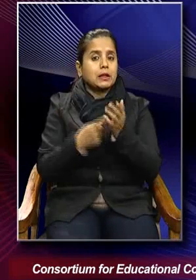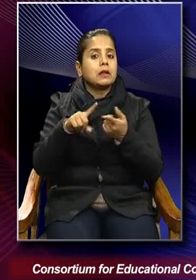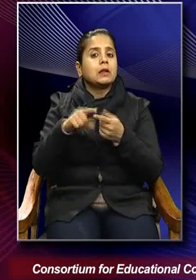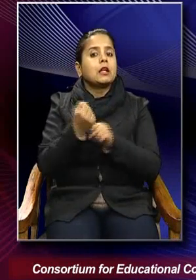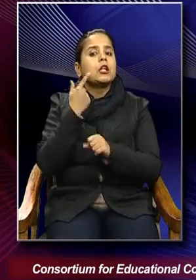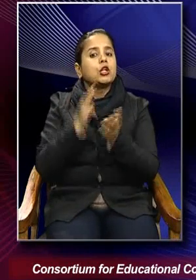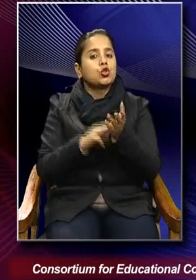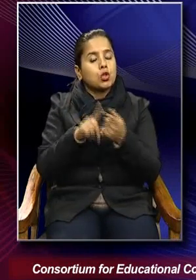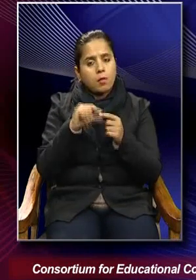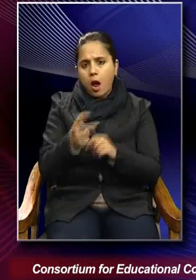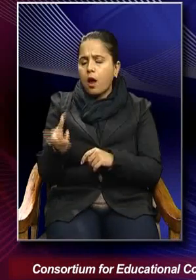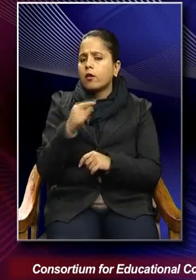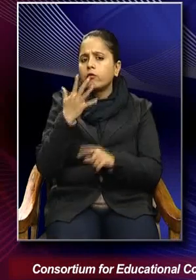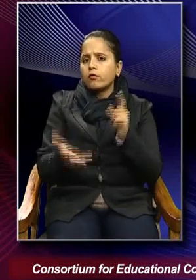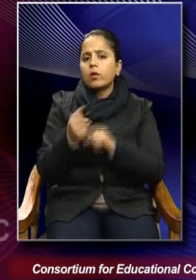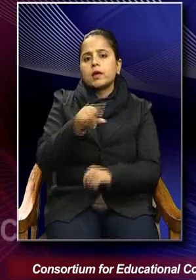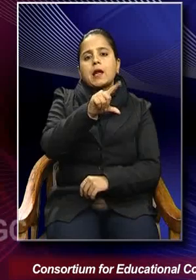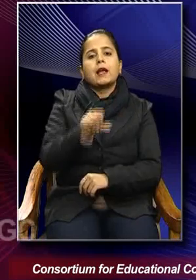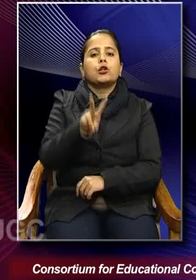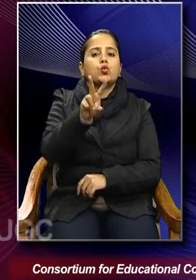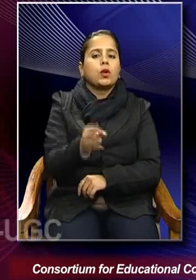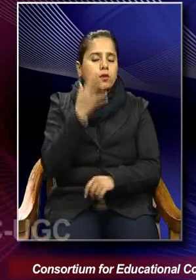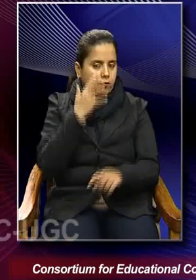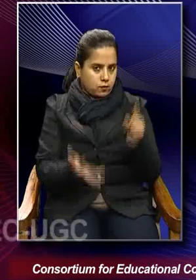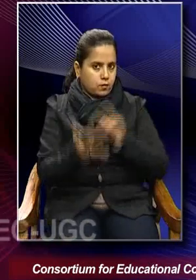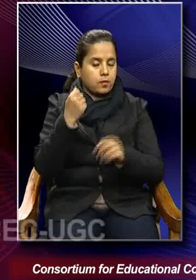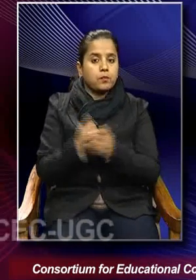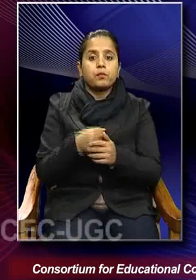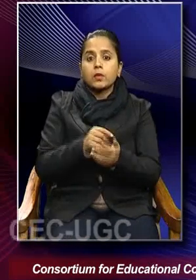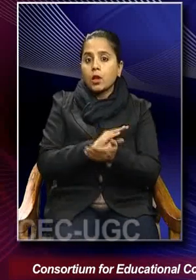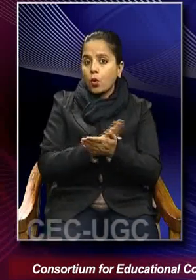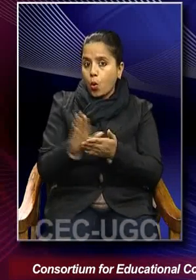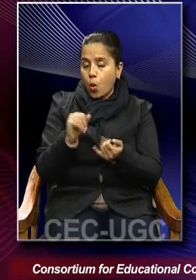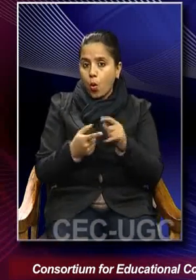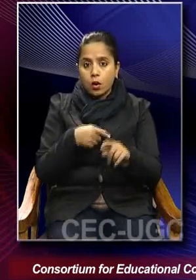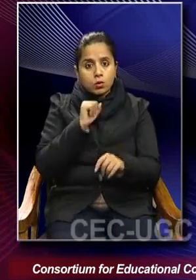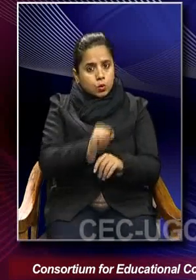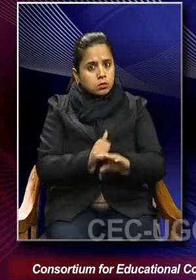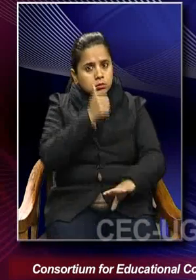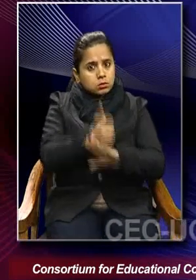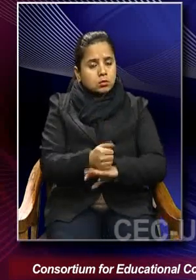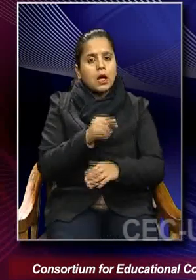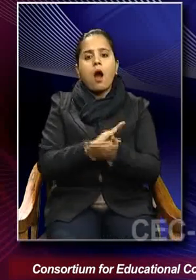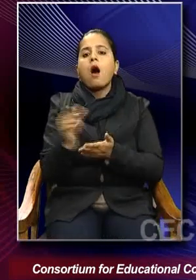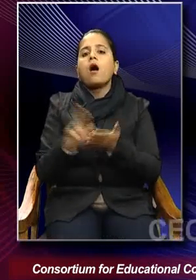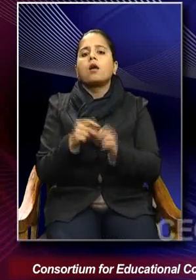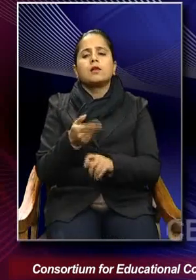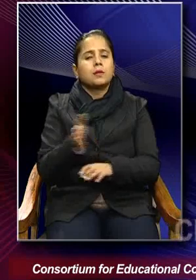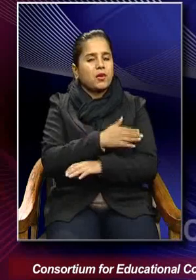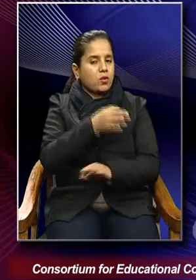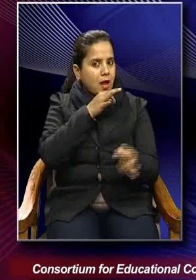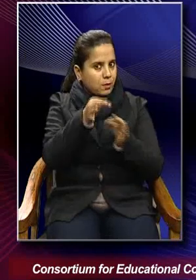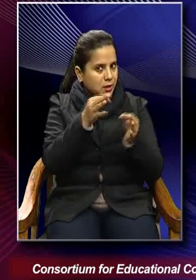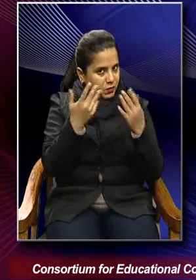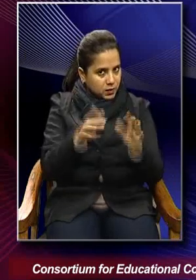uh, again, we find in 1920, uh, Horthy establishing control over Hungary that we just spoke of,